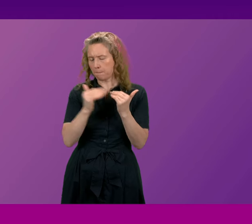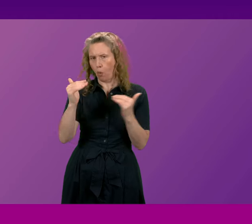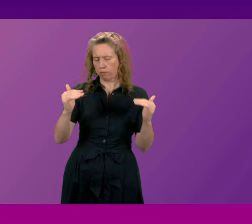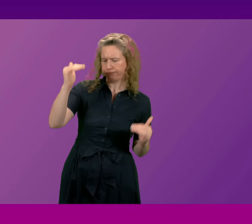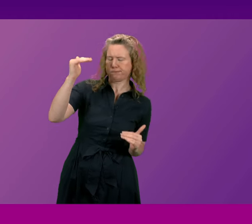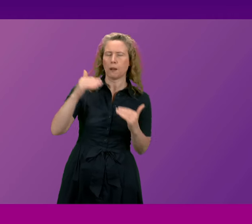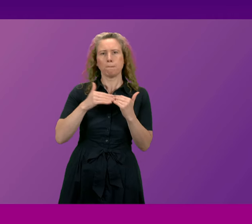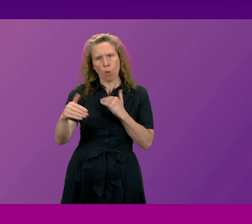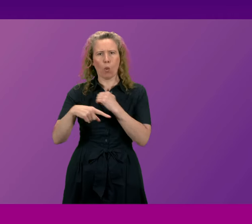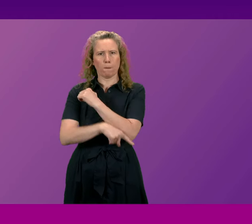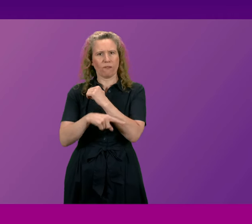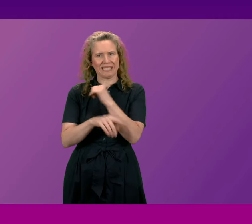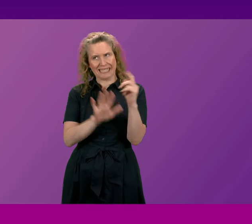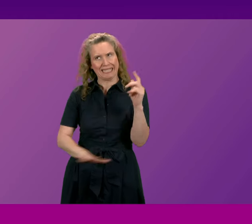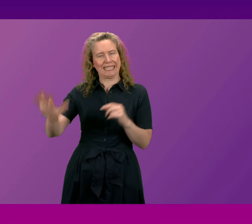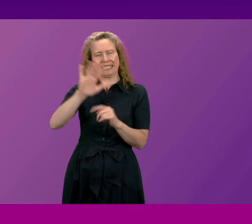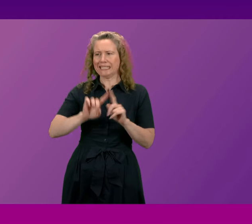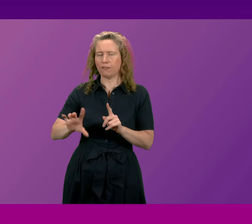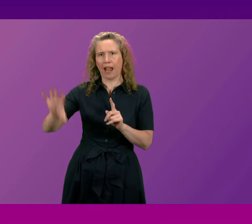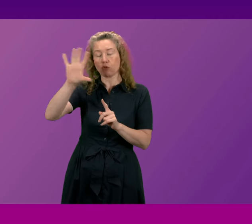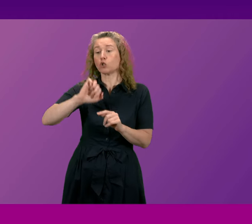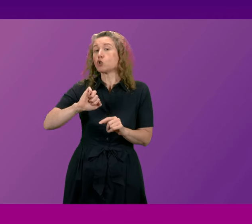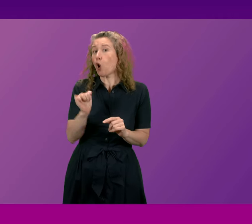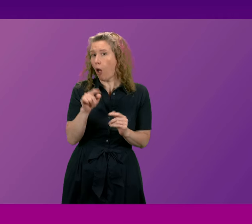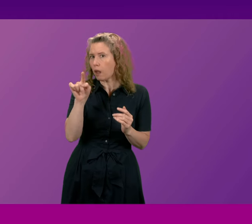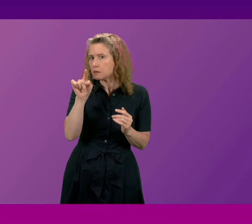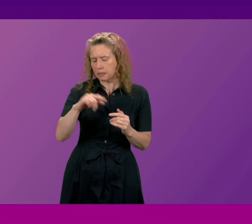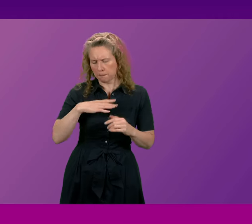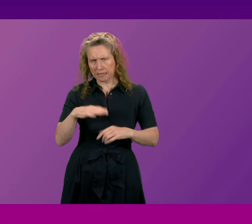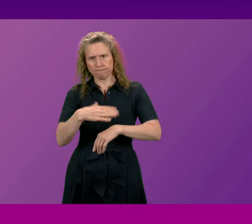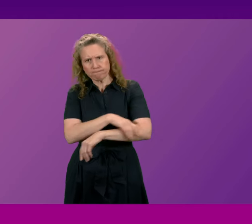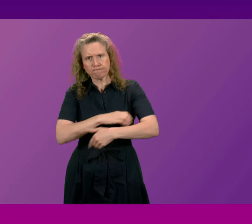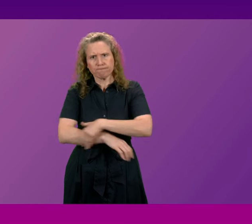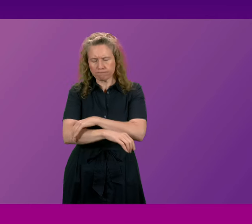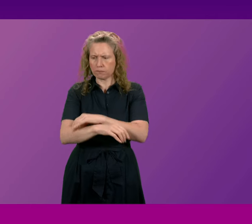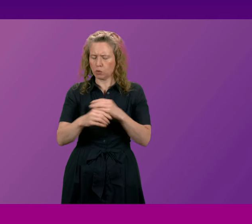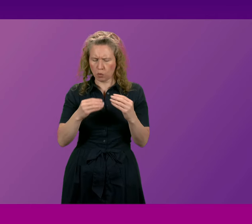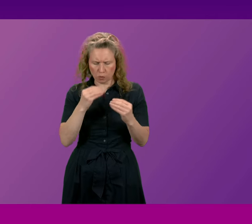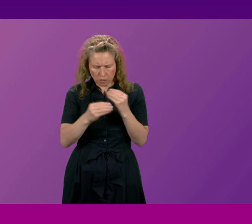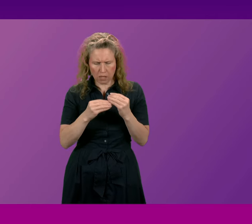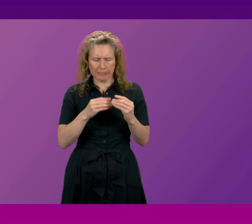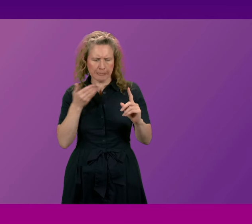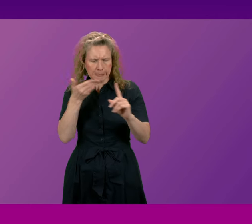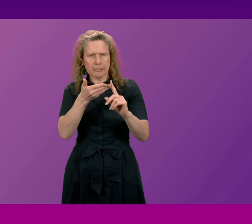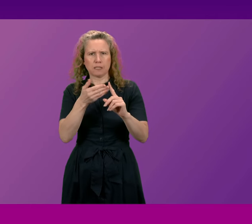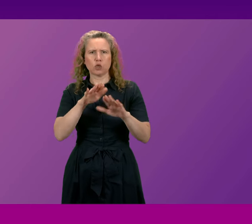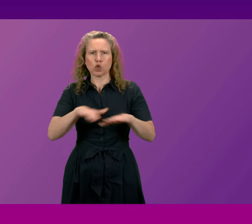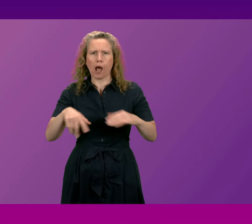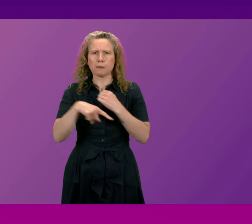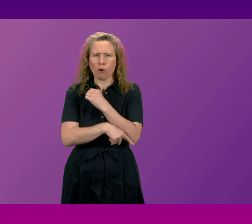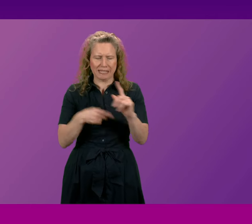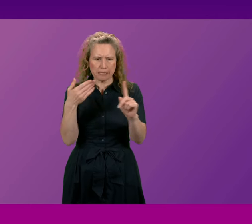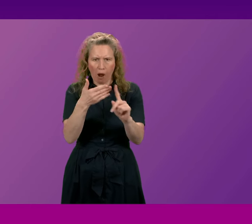in poverty rates across the UK. Scotland has taken decisive action in defining child poverty targets in legislation